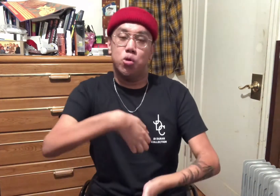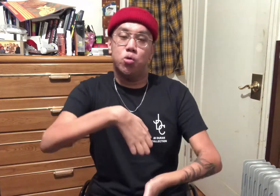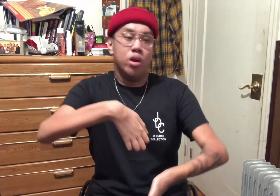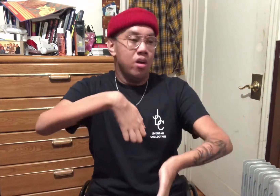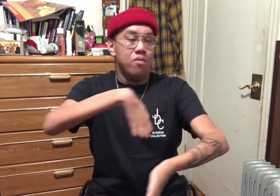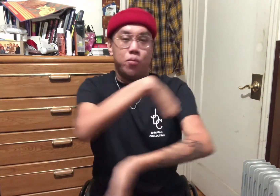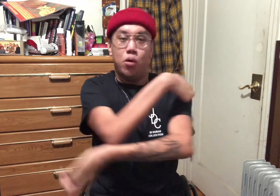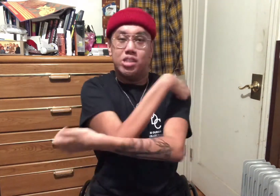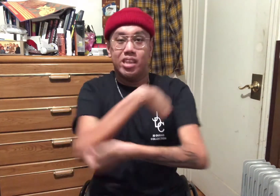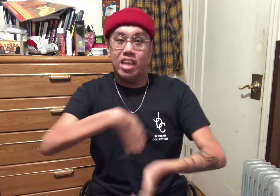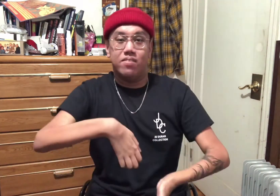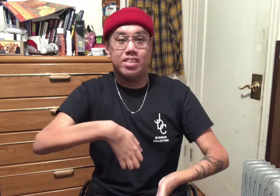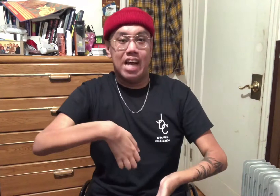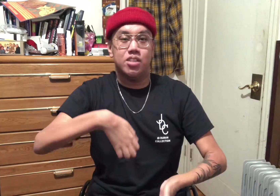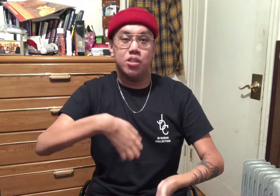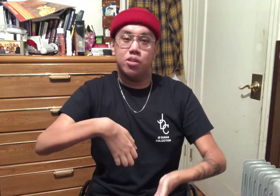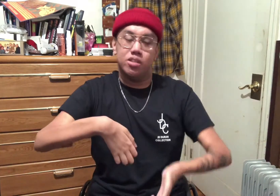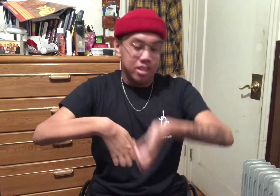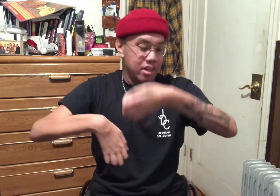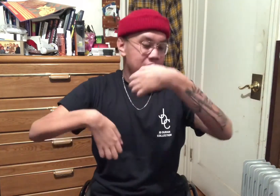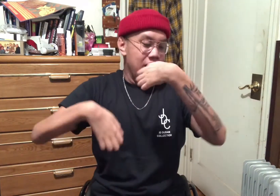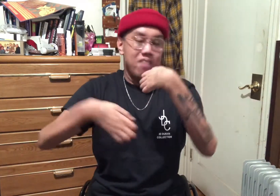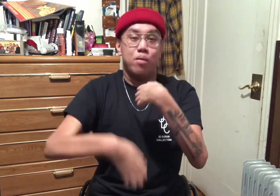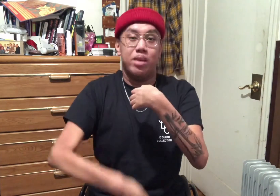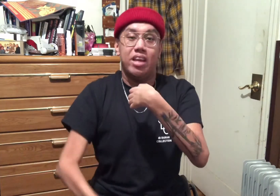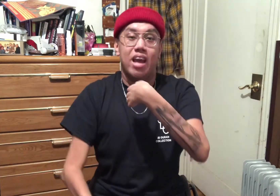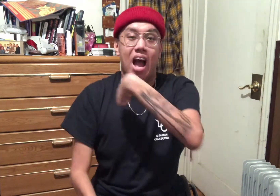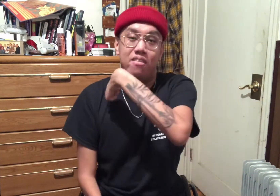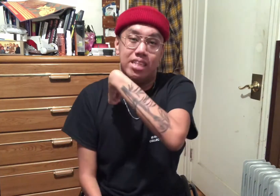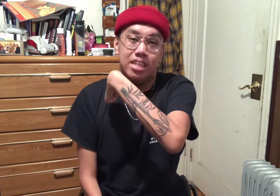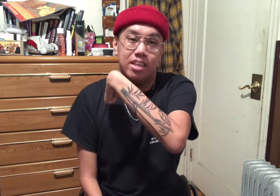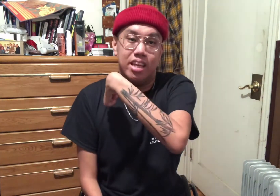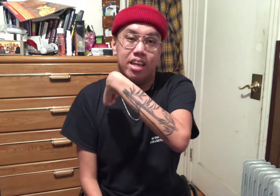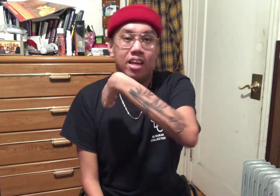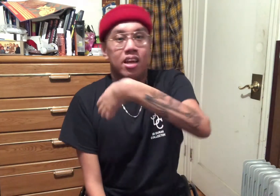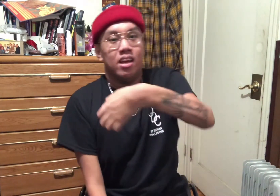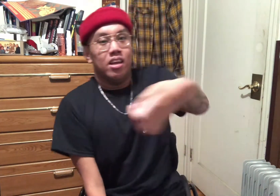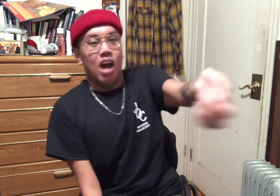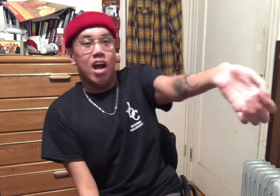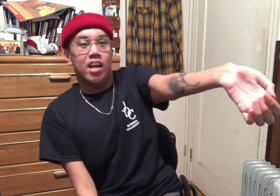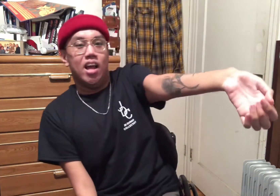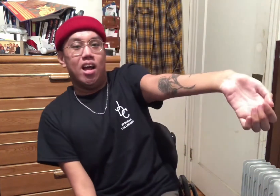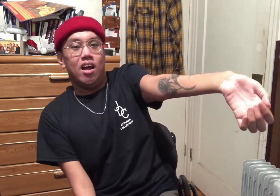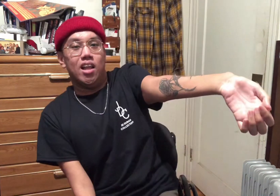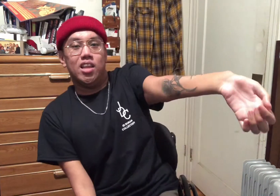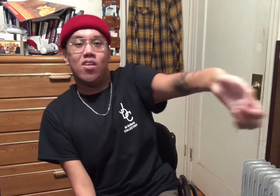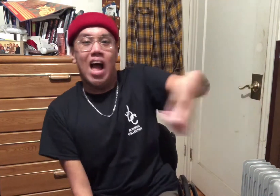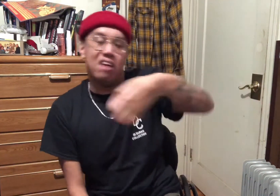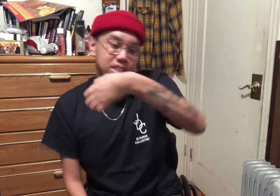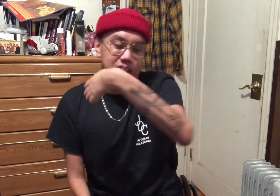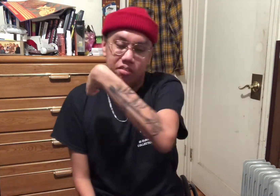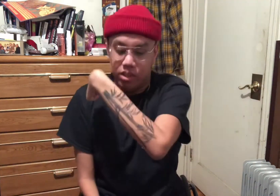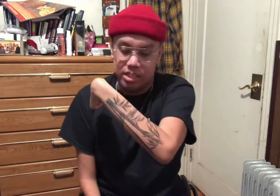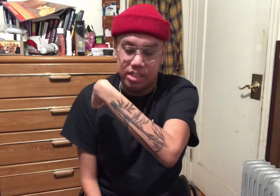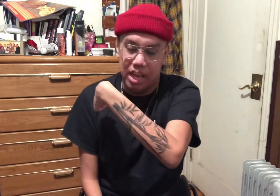full sleeve tattoos. And for me, I recently got a little half sleeve, you could say.